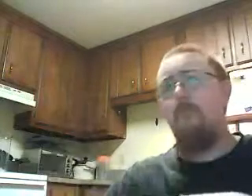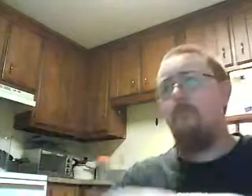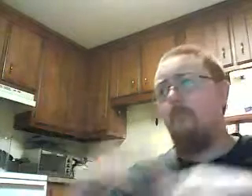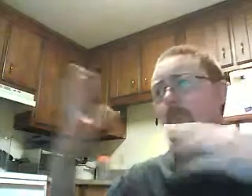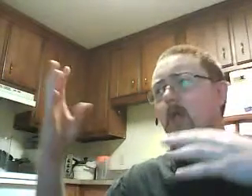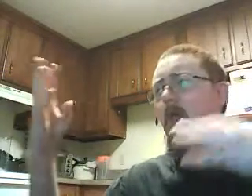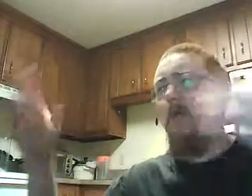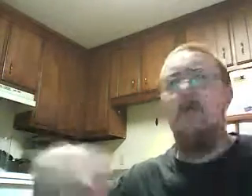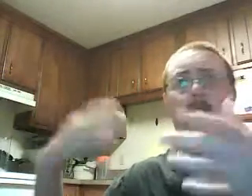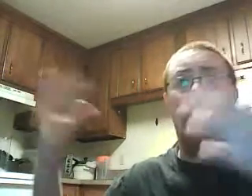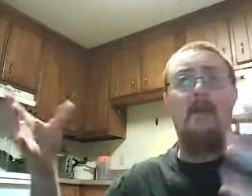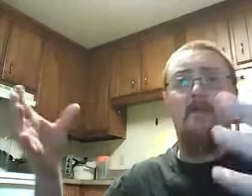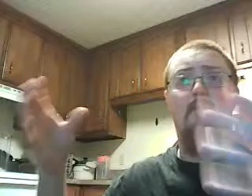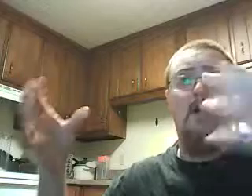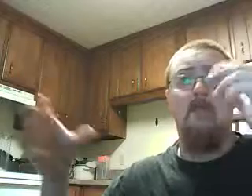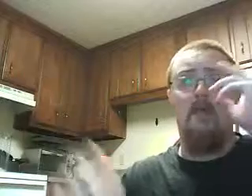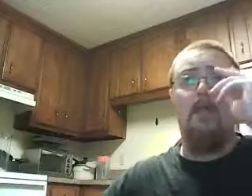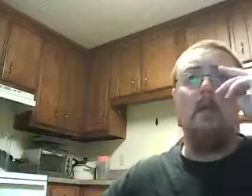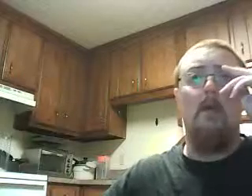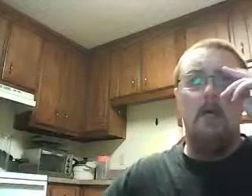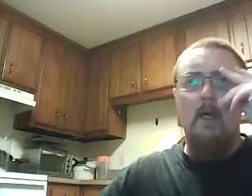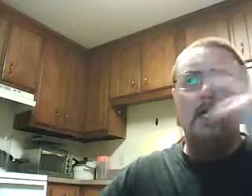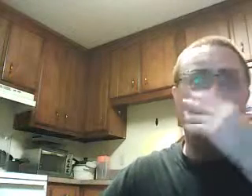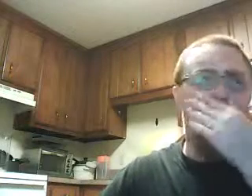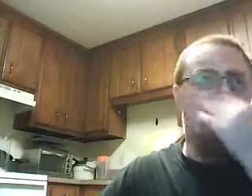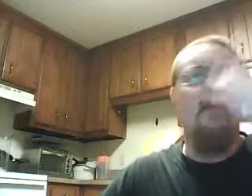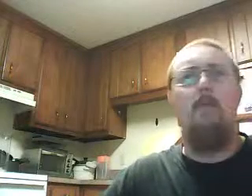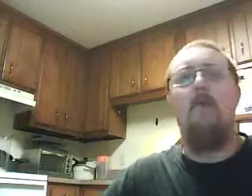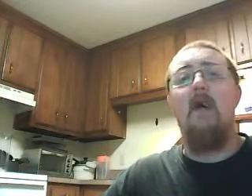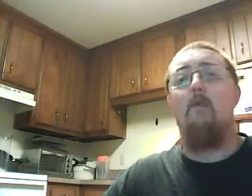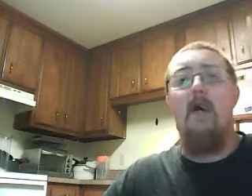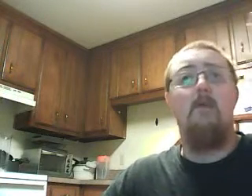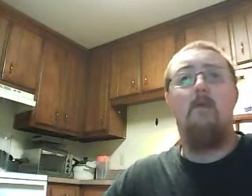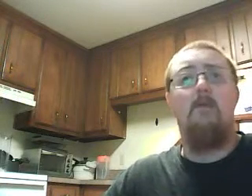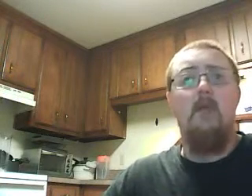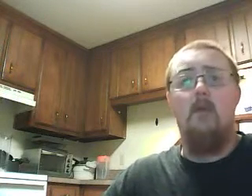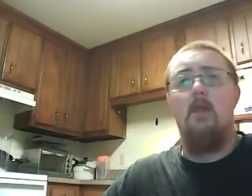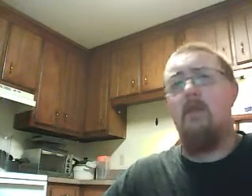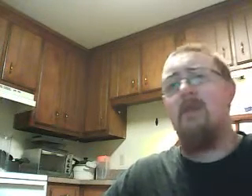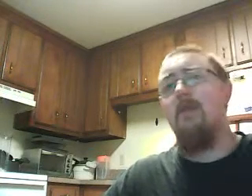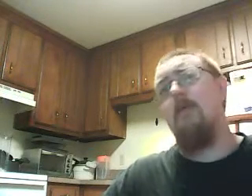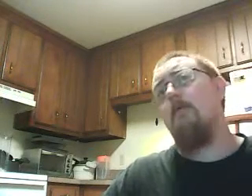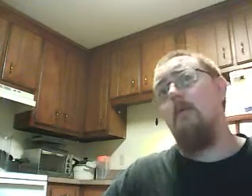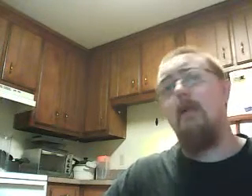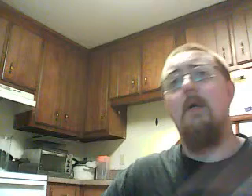you know, find some lots of different items on there. Um, there's some people that rather get on Listia than on eBay